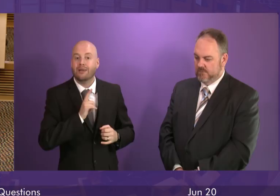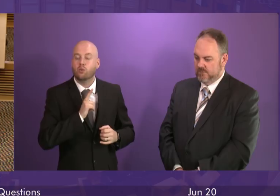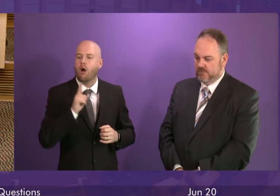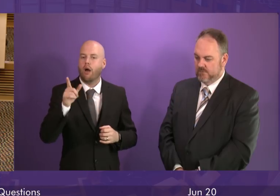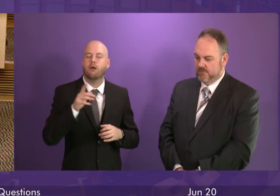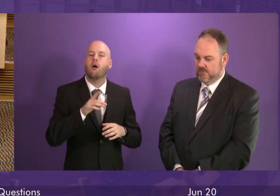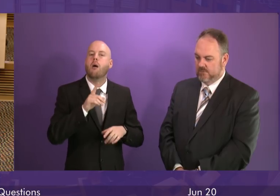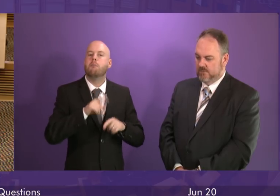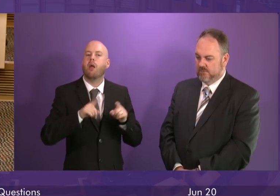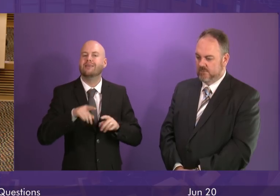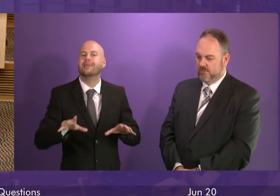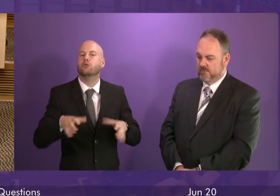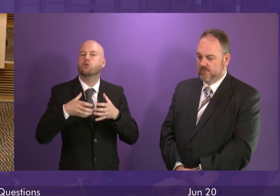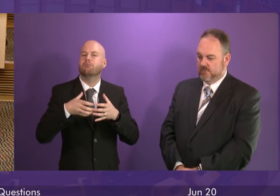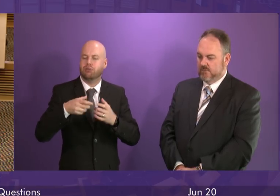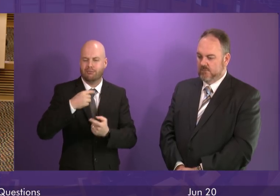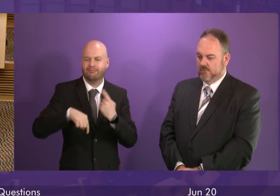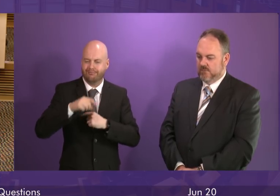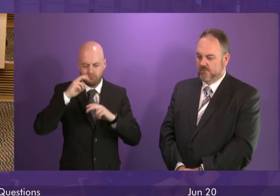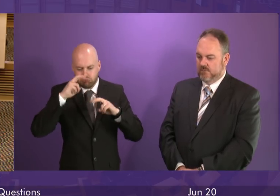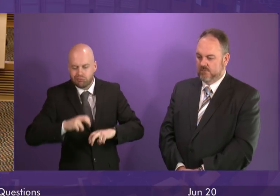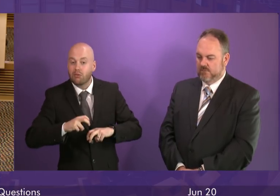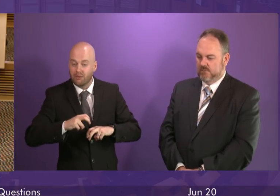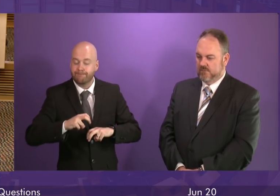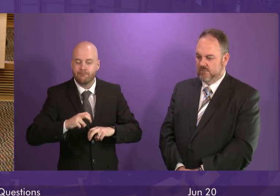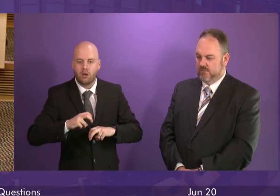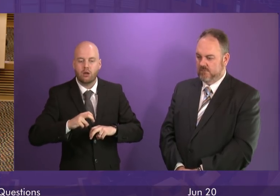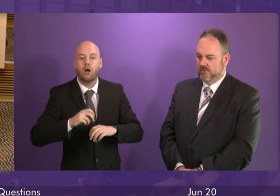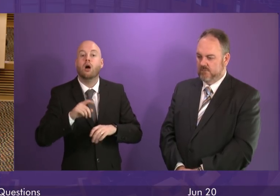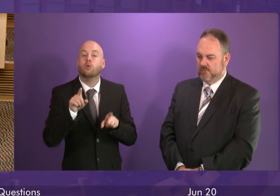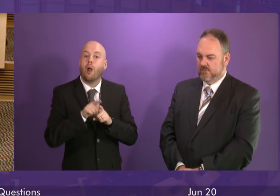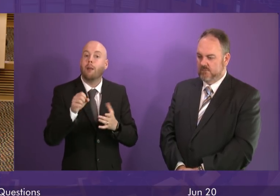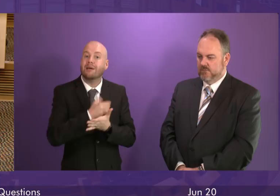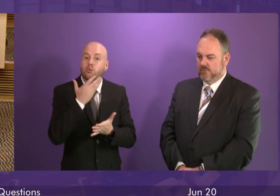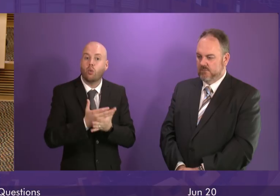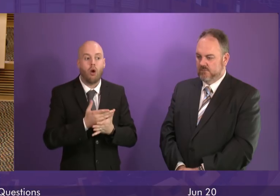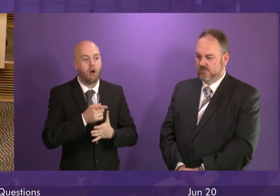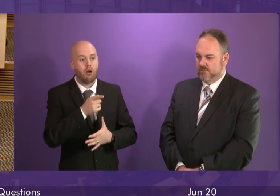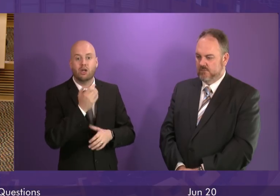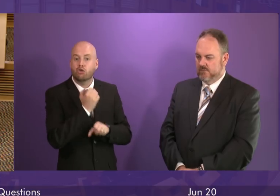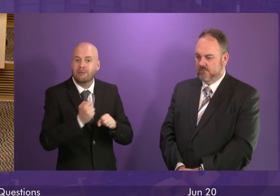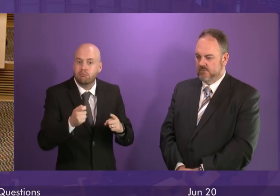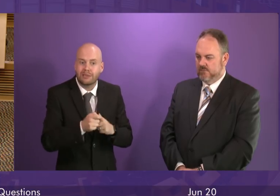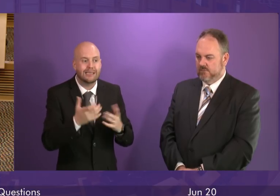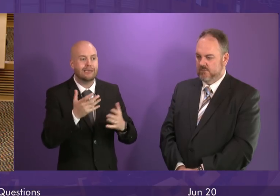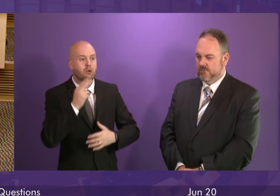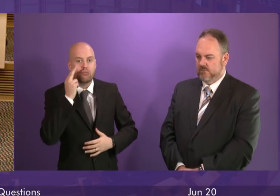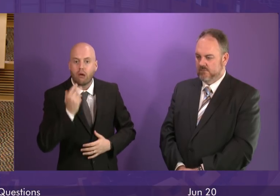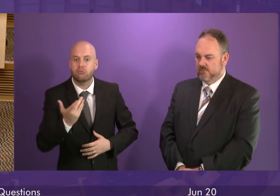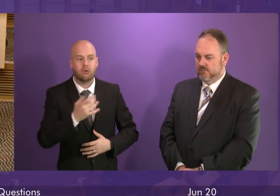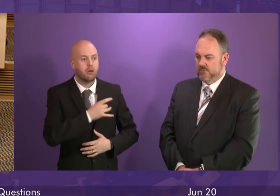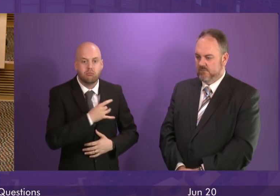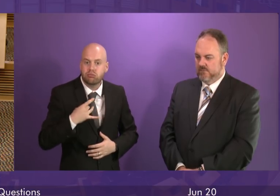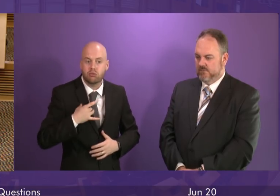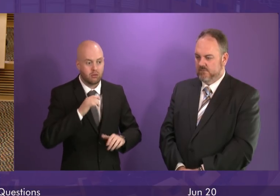group will be to look at that. Also making sure that clinicians, frontline clinicians, clinicians have the information they need